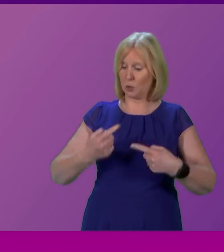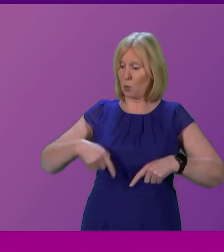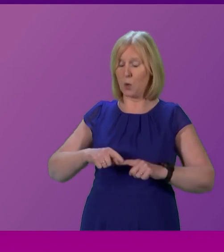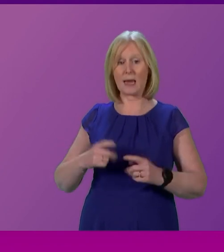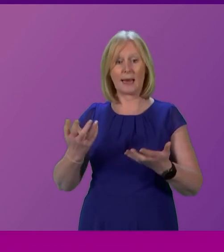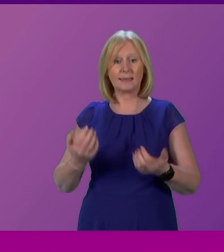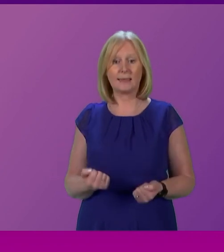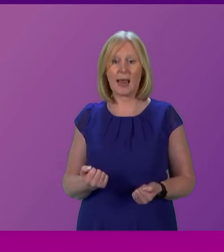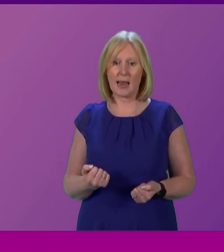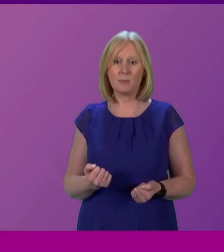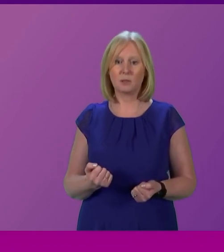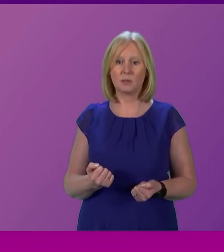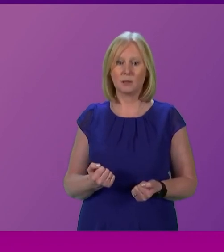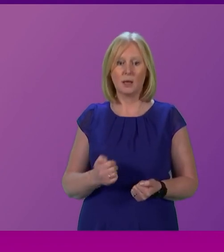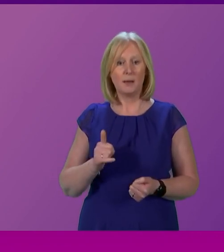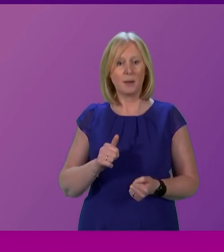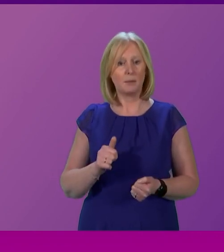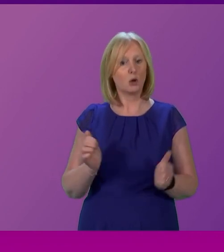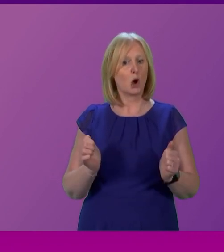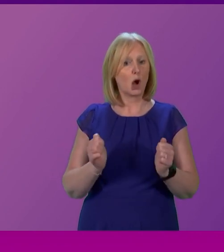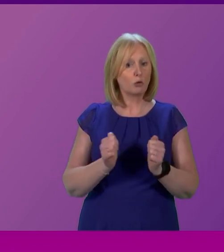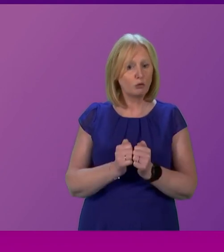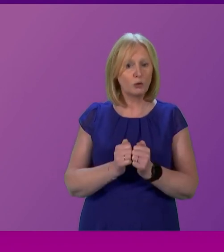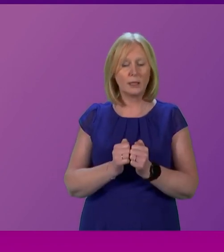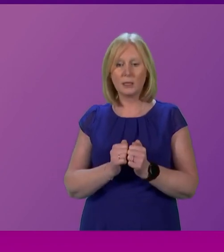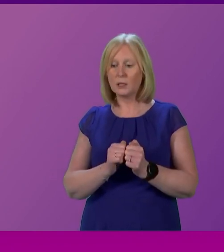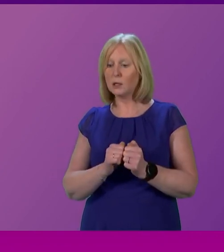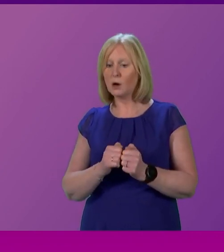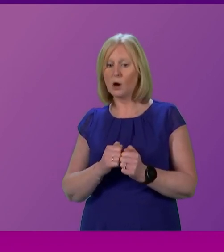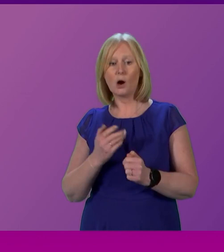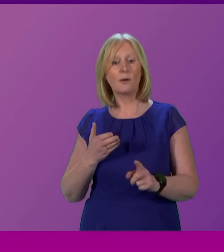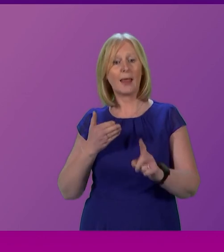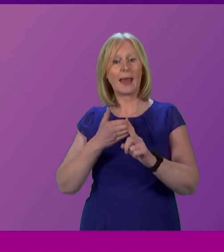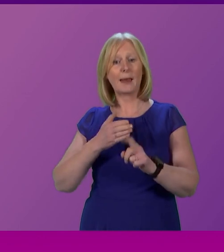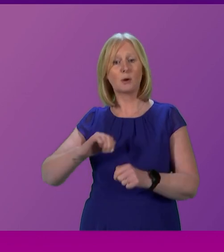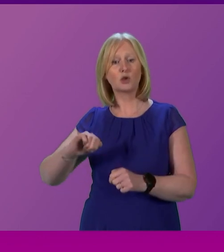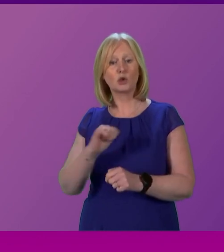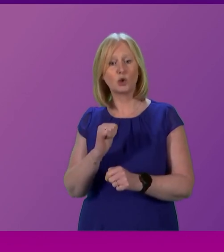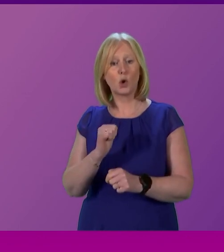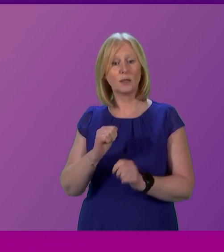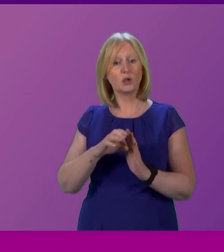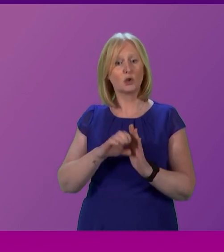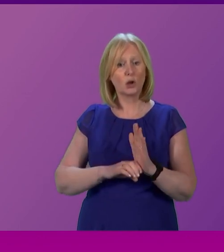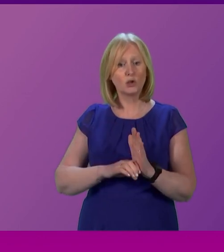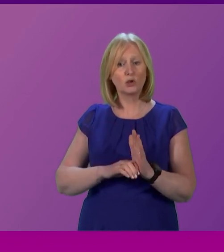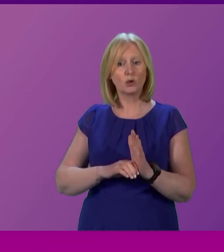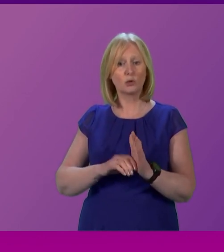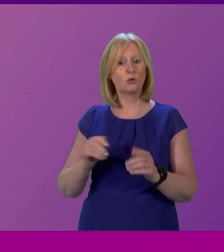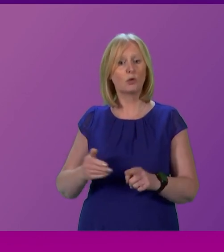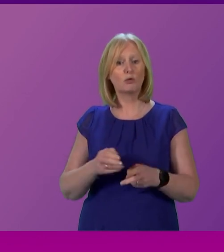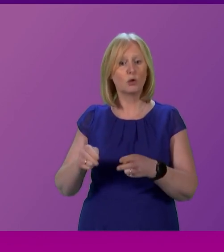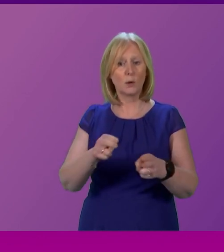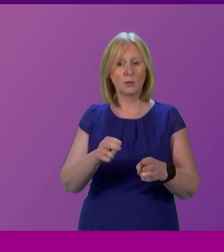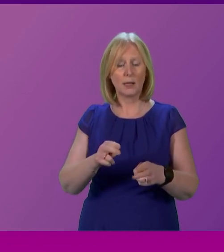accept, that while we may never agree about the ultimate destination of Scotland's constitutional journey, we agree that it is one for the people